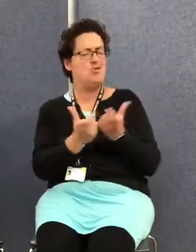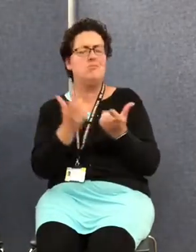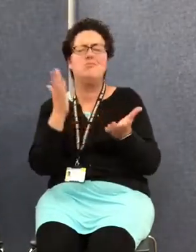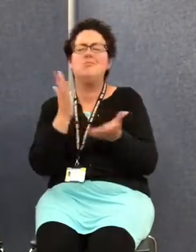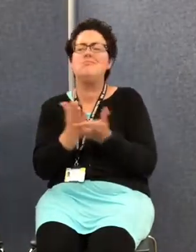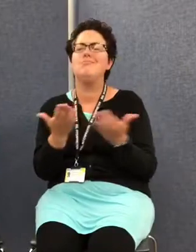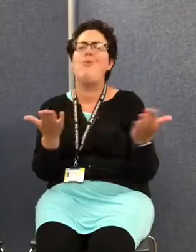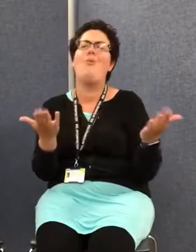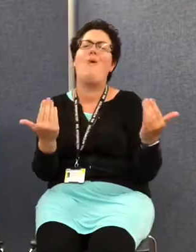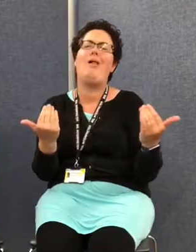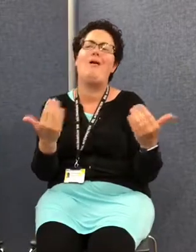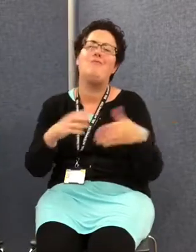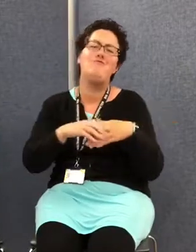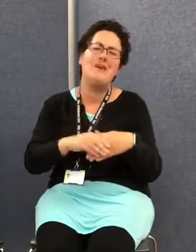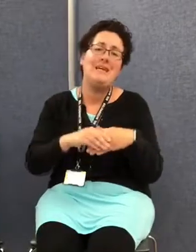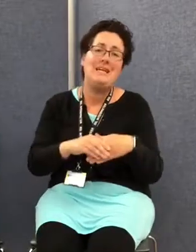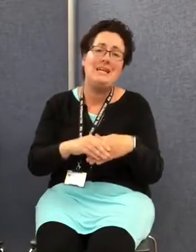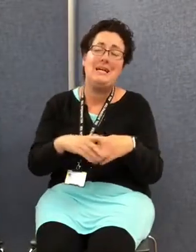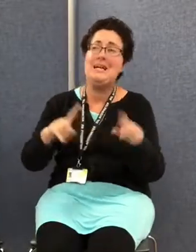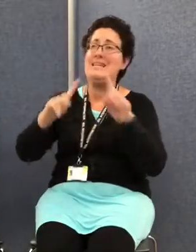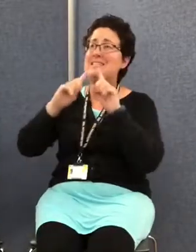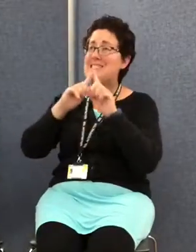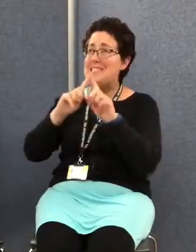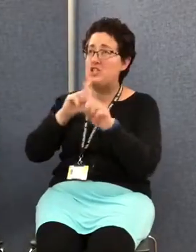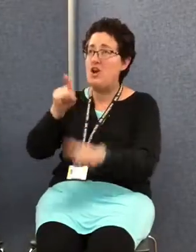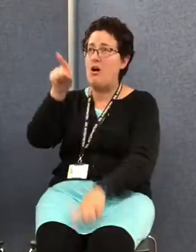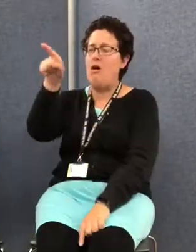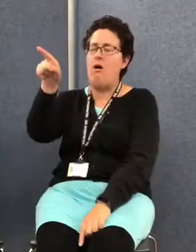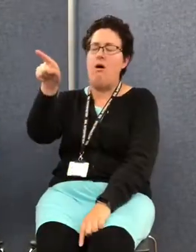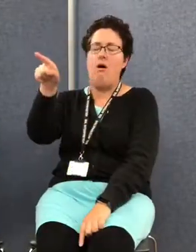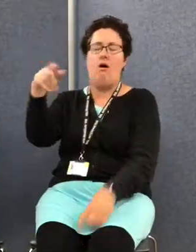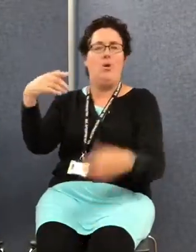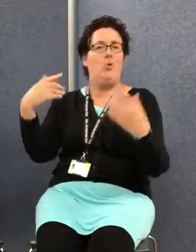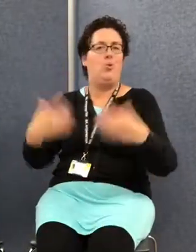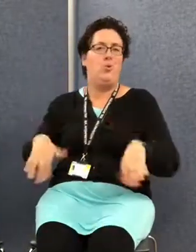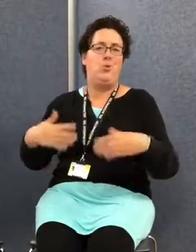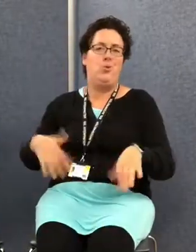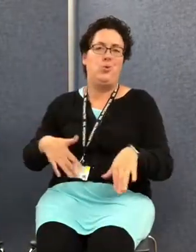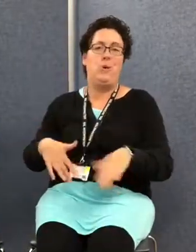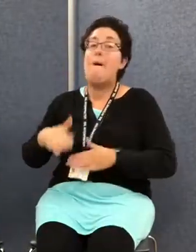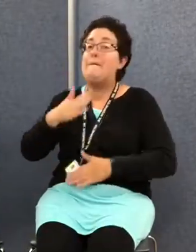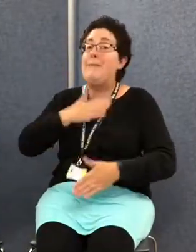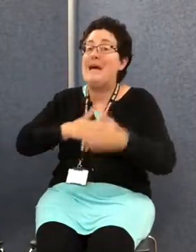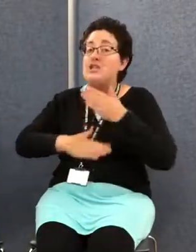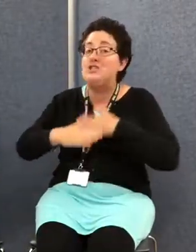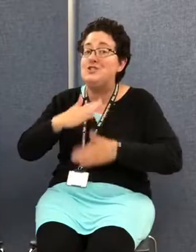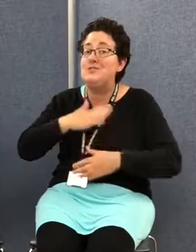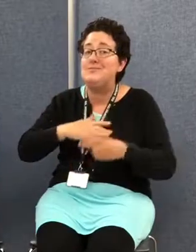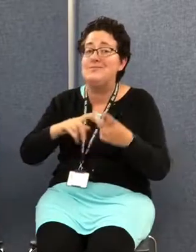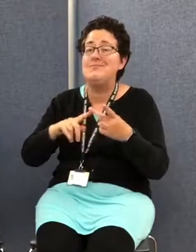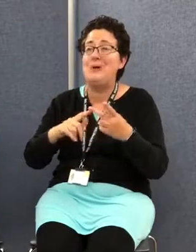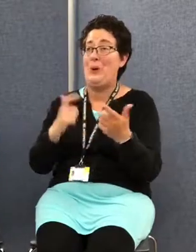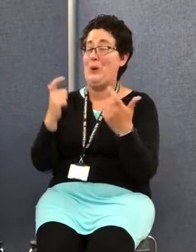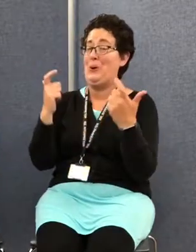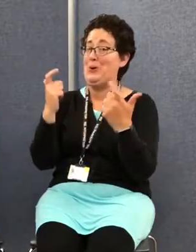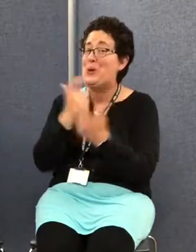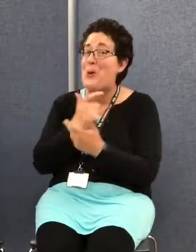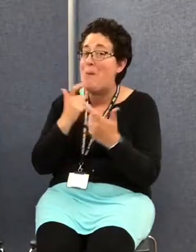teacher who was not only incredibly patient and had a great sense of humour but he also taught us a lot